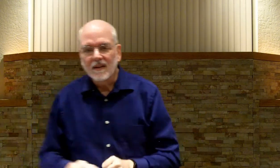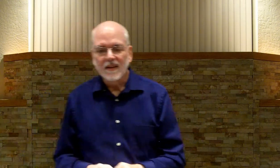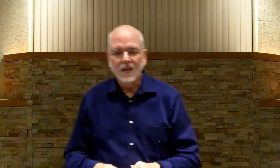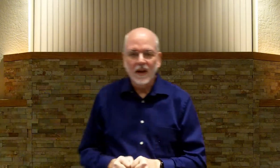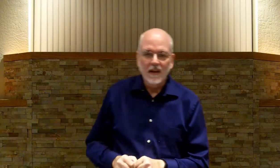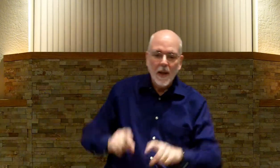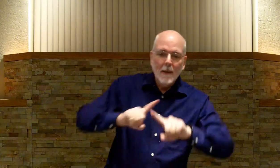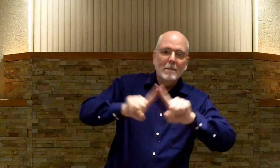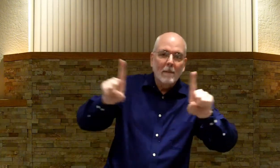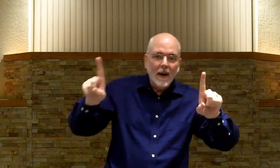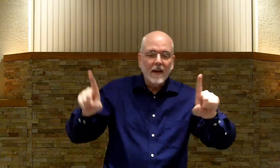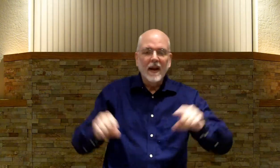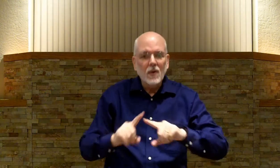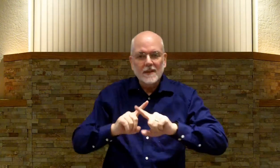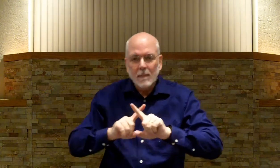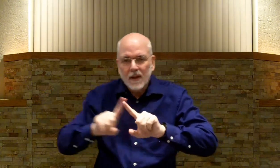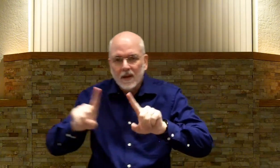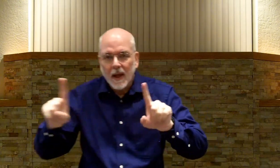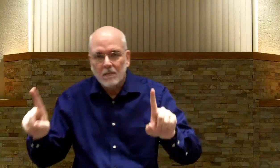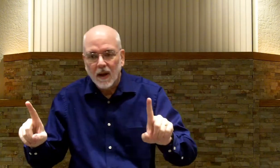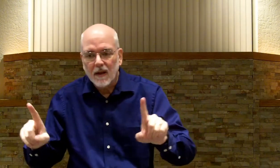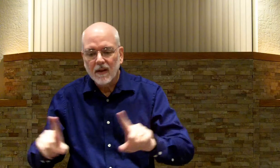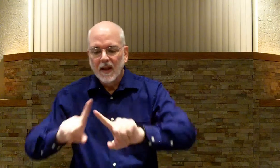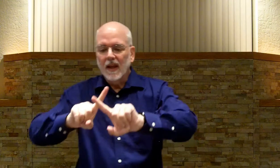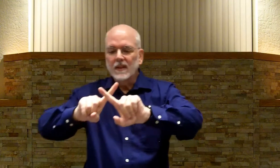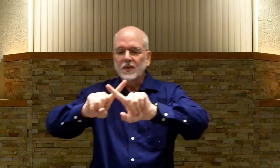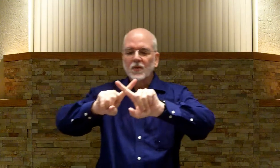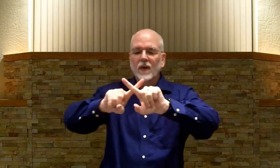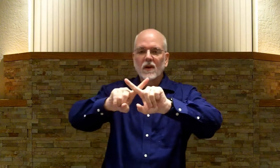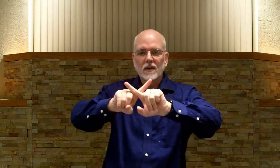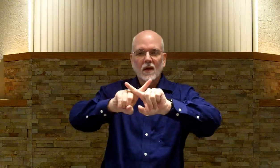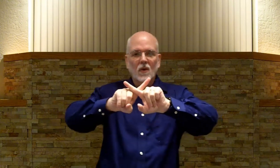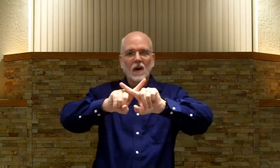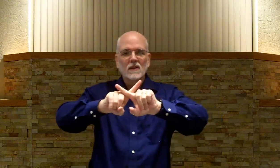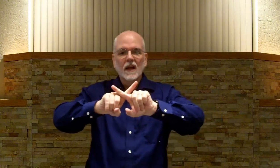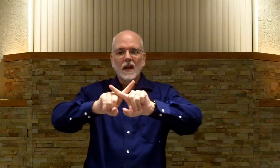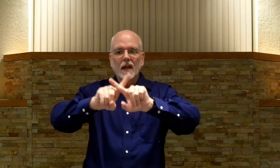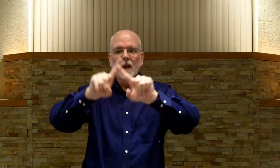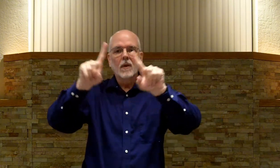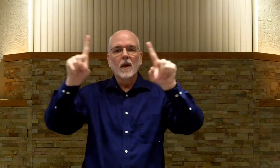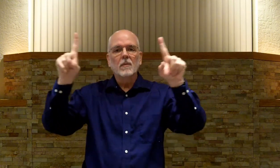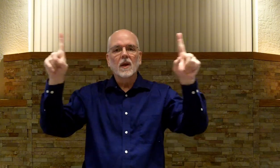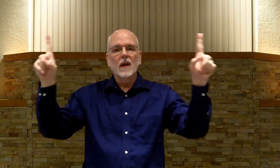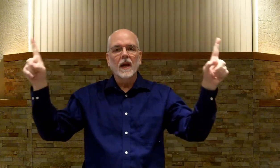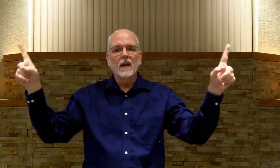Okay? But. And you can step into that. But. And it's two fingers that are crossed. And coming up like